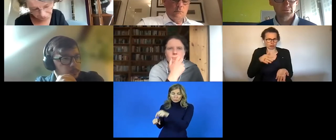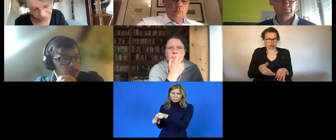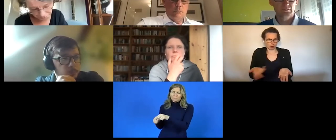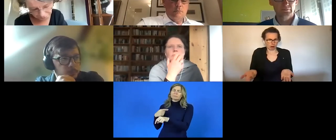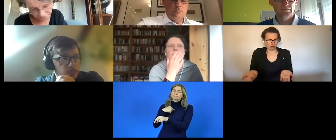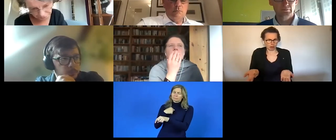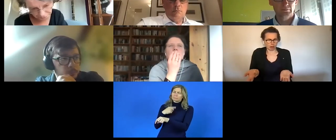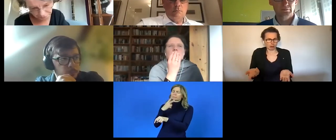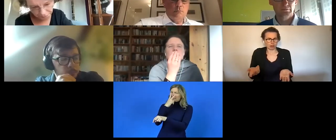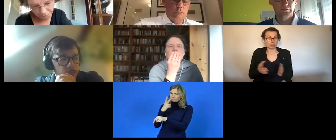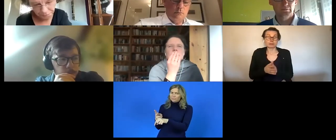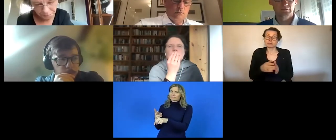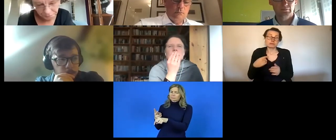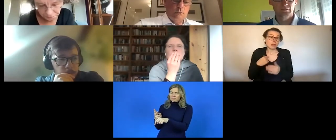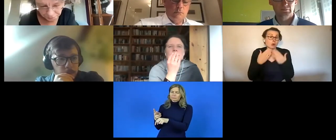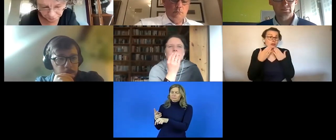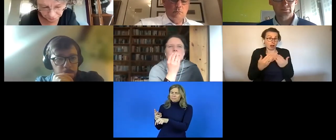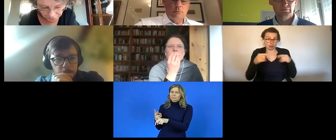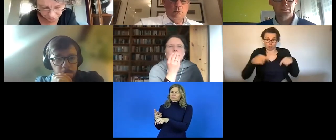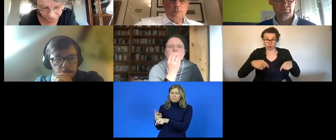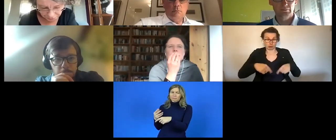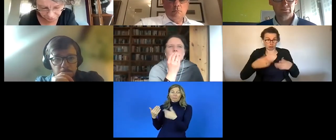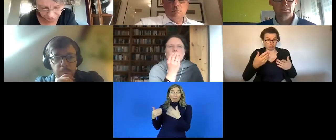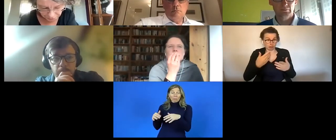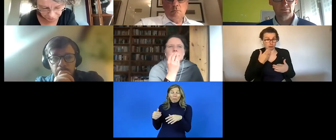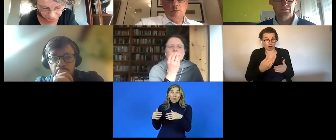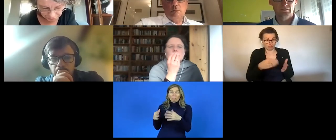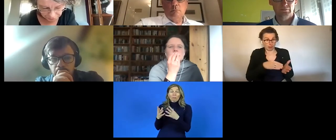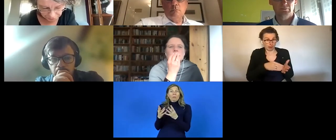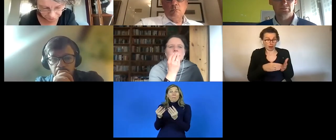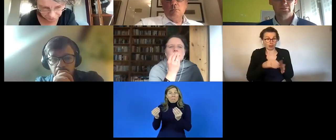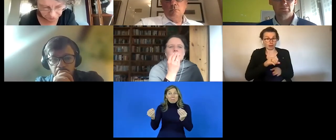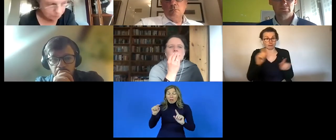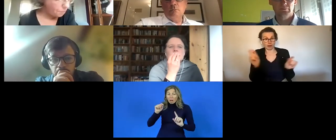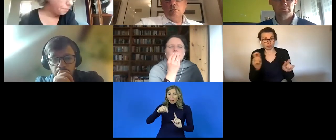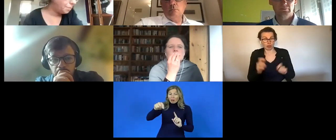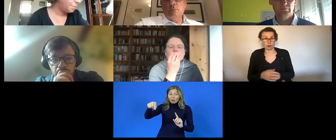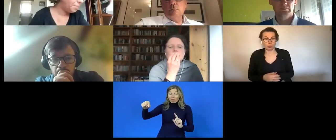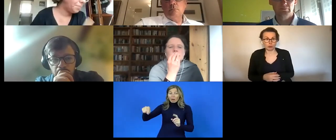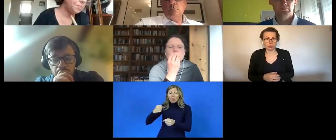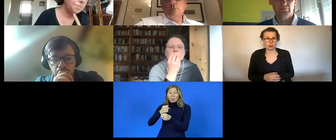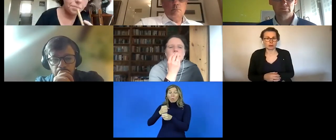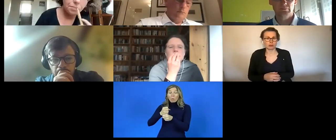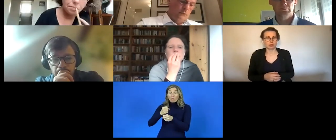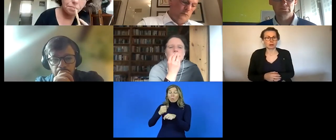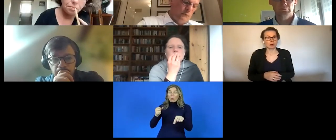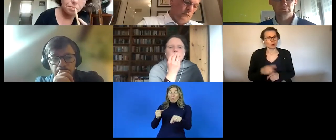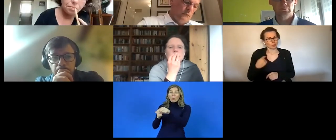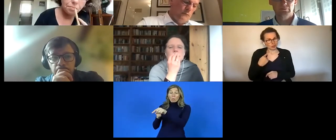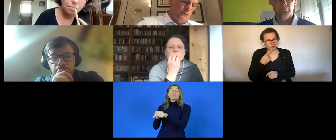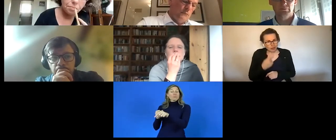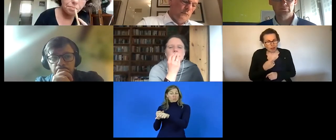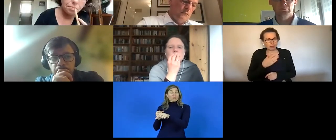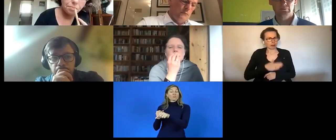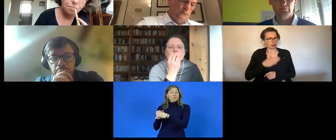that there are so many people working there who definitely are given opportunities